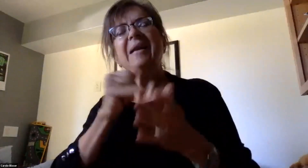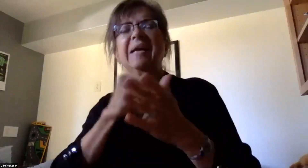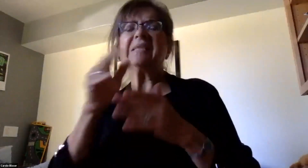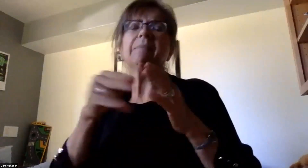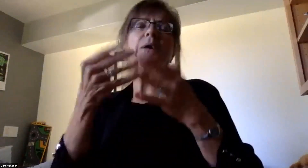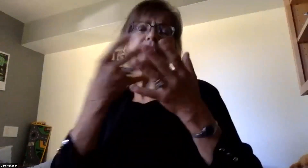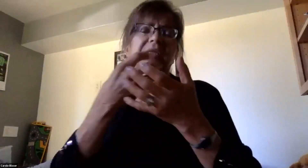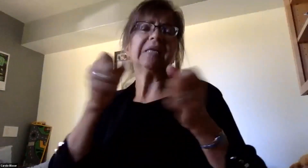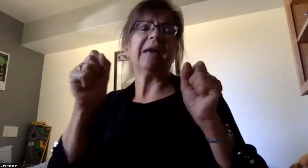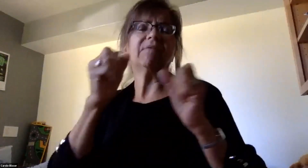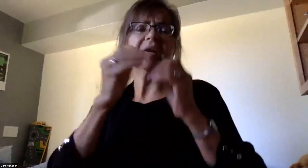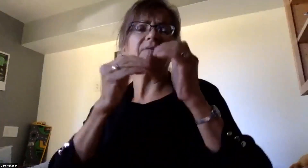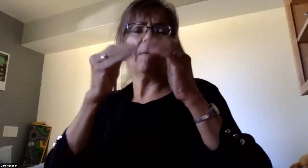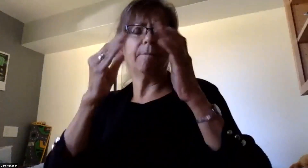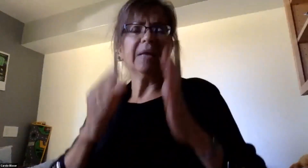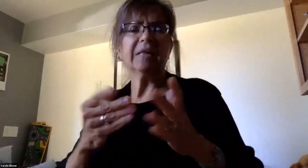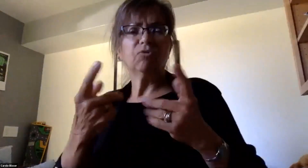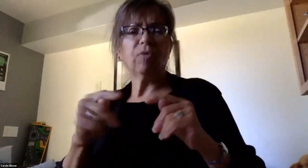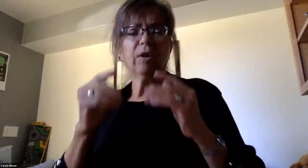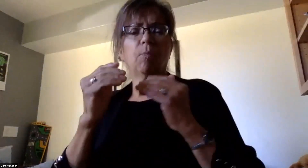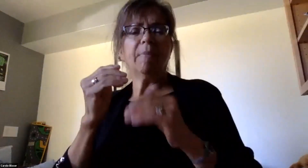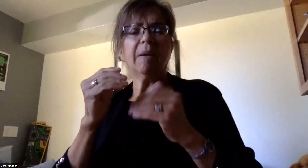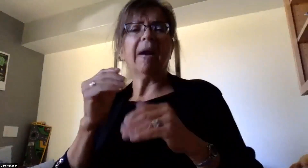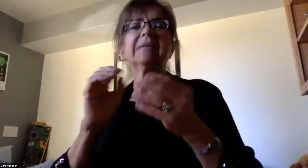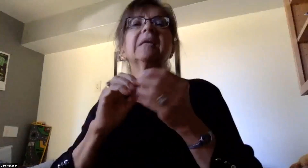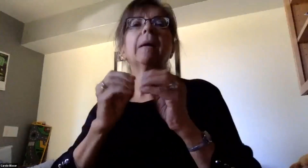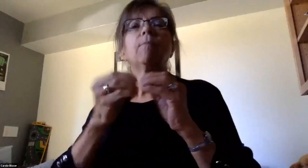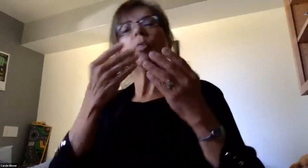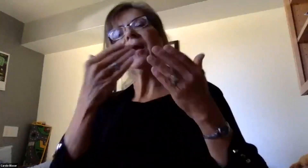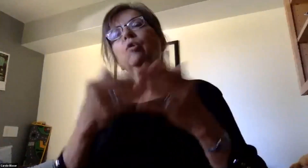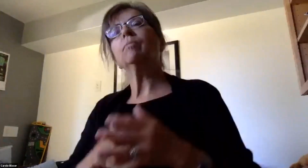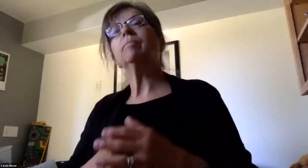the buildings and trying to minimize our numbers. Thank you.